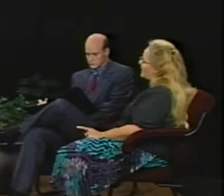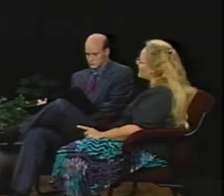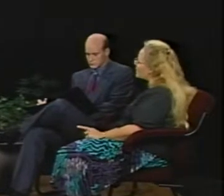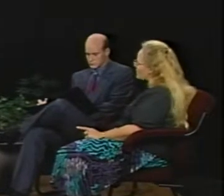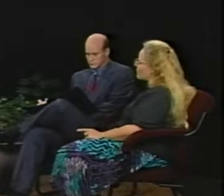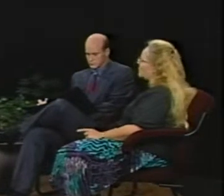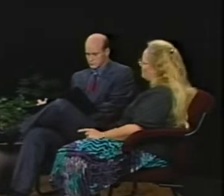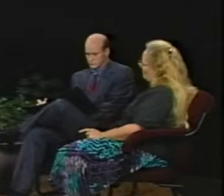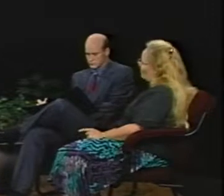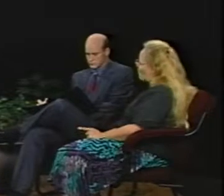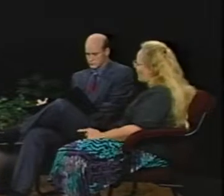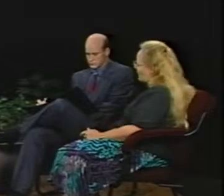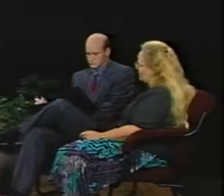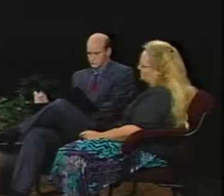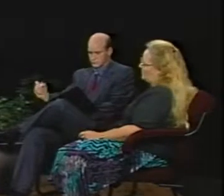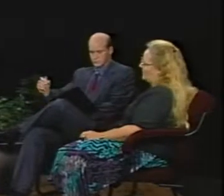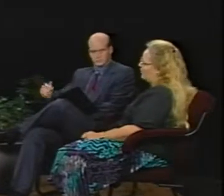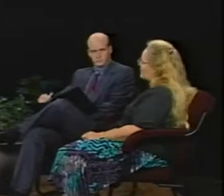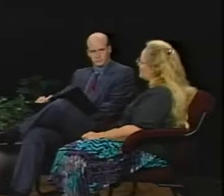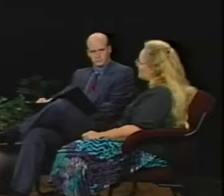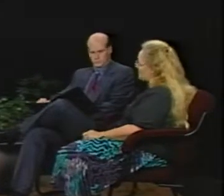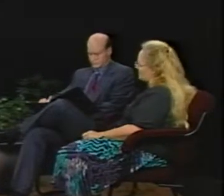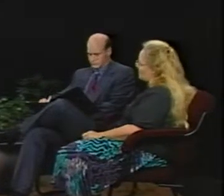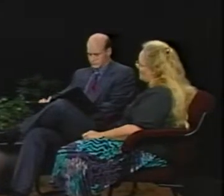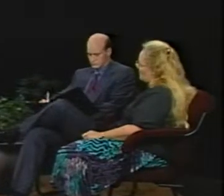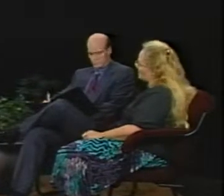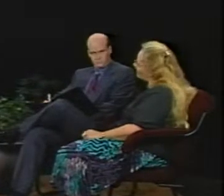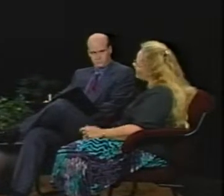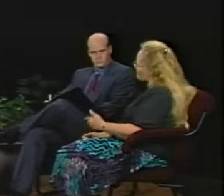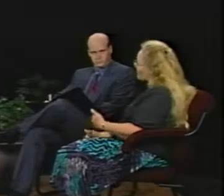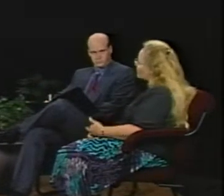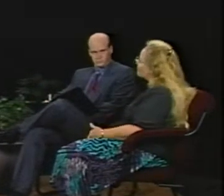been in there for a while, but we didn't do anything about it. We just wondered.